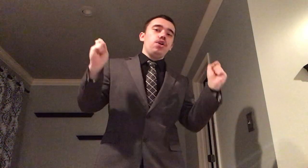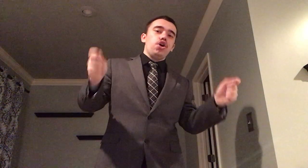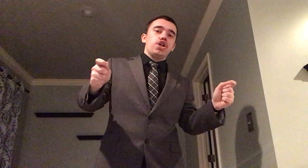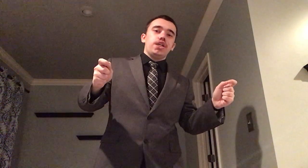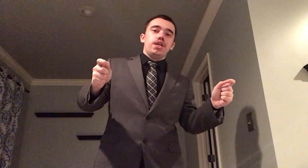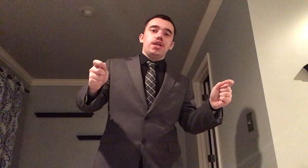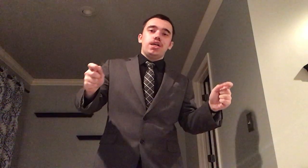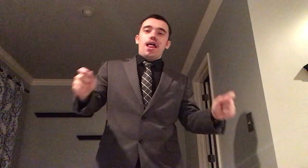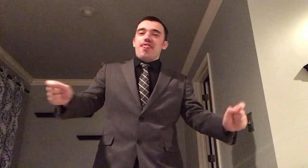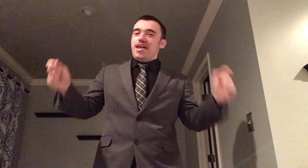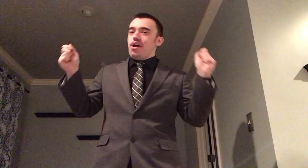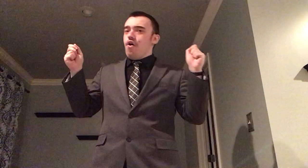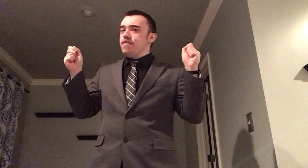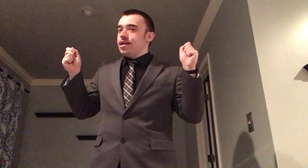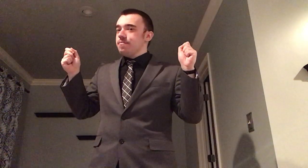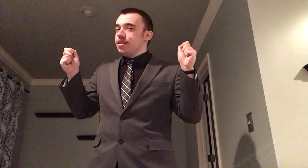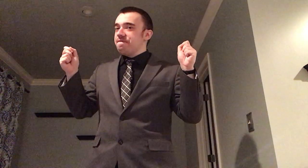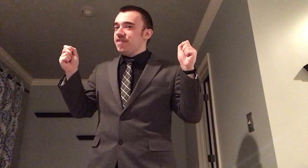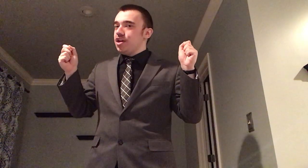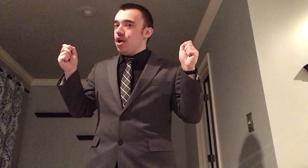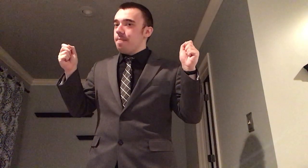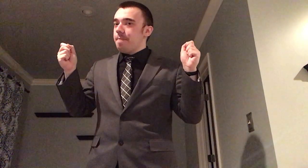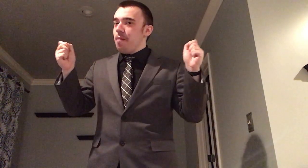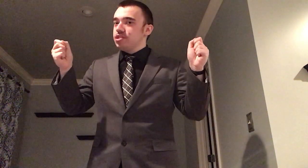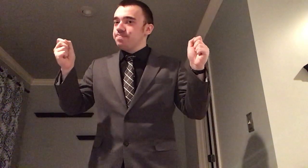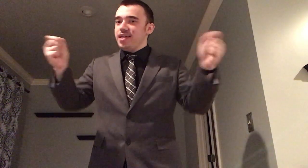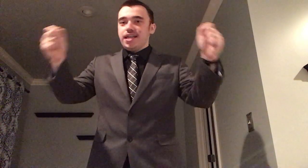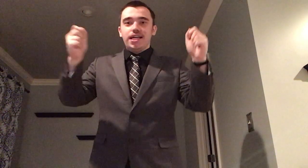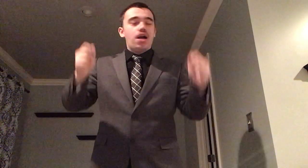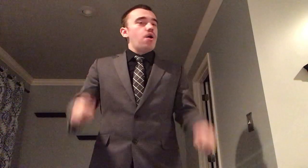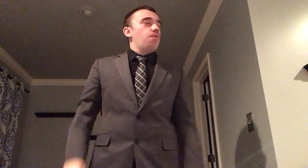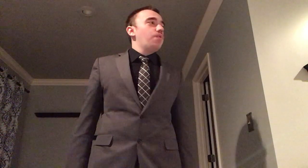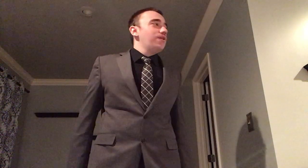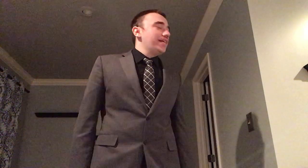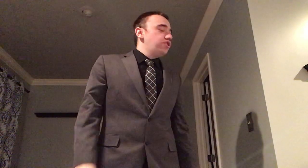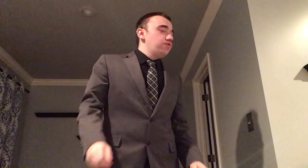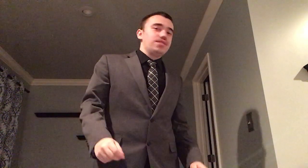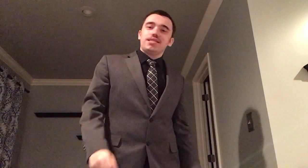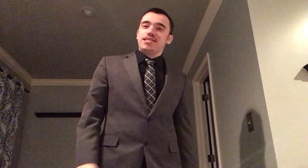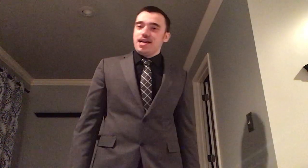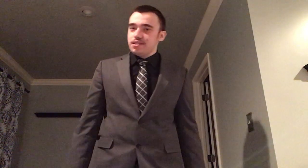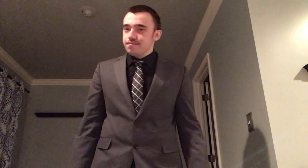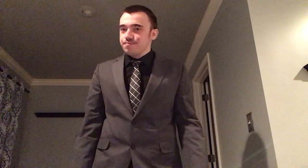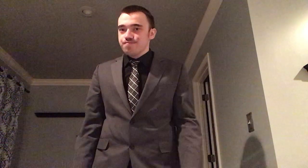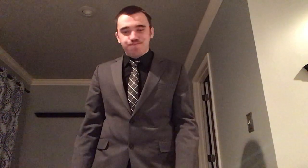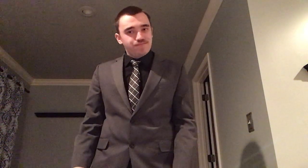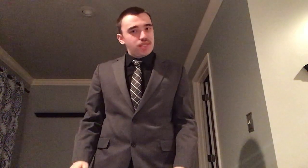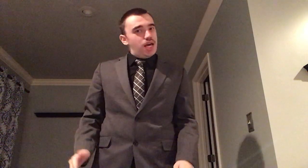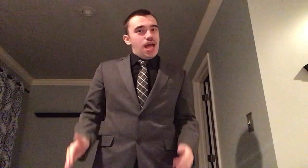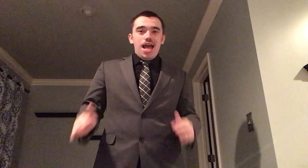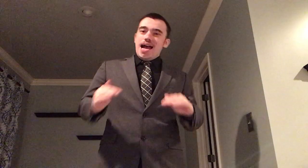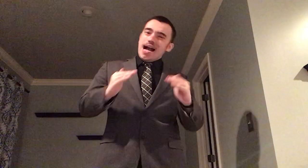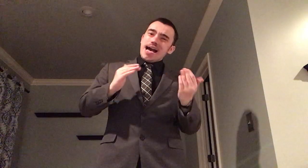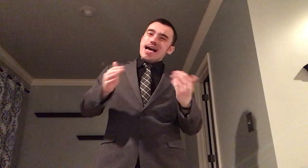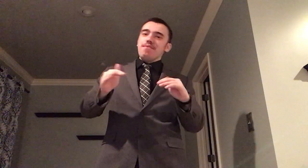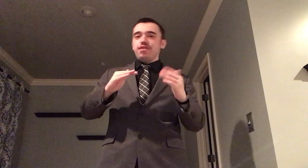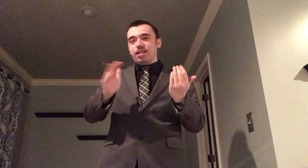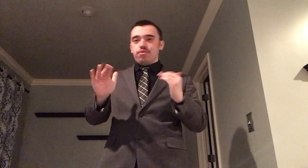learned that overcoming the fear of public speaking will lead to success I was a little